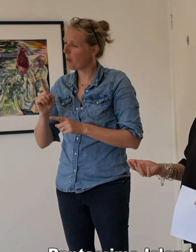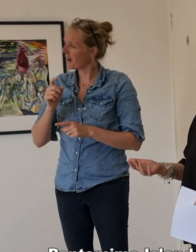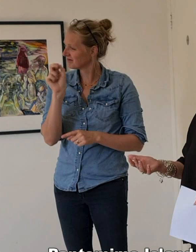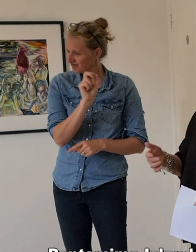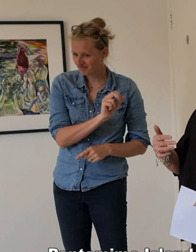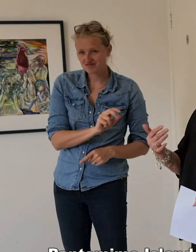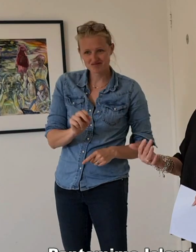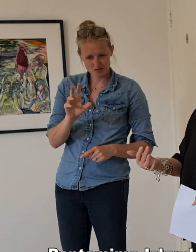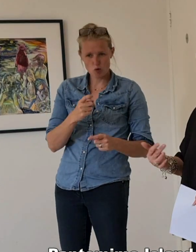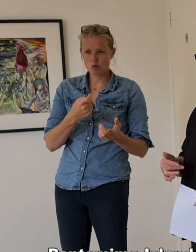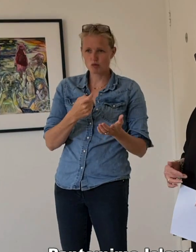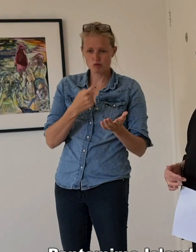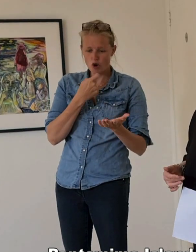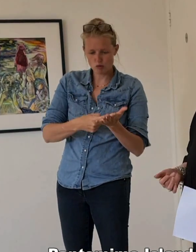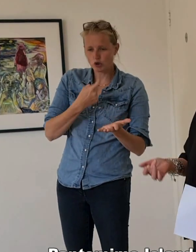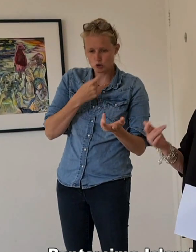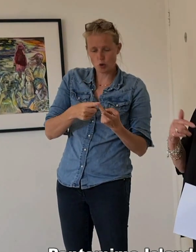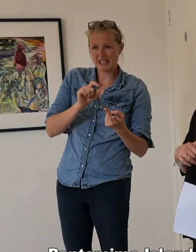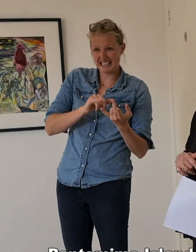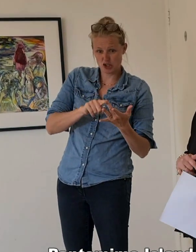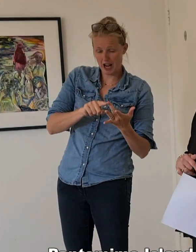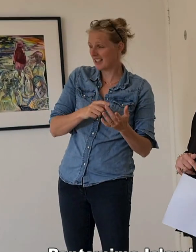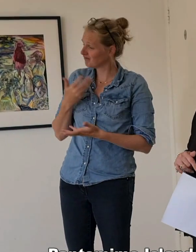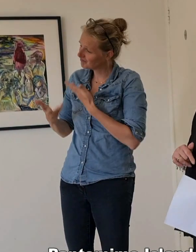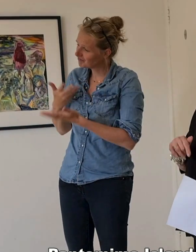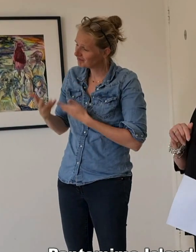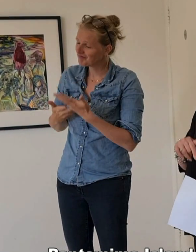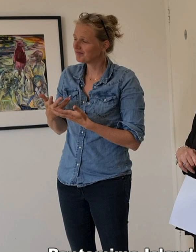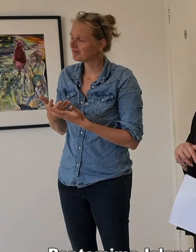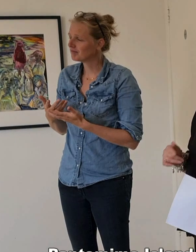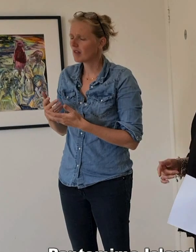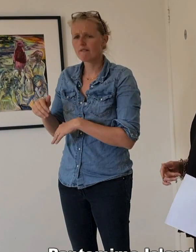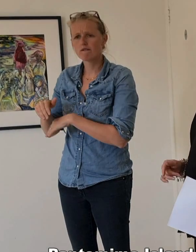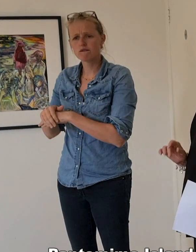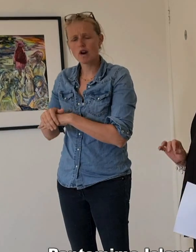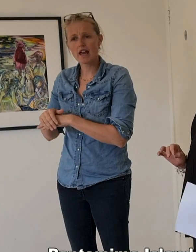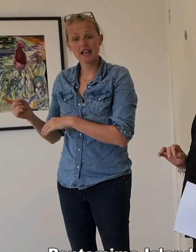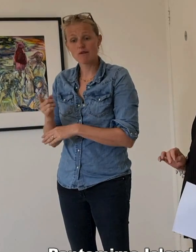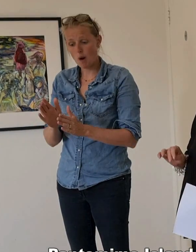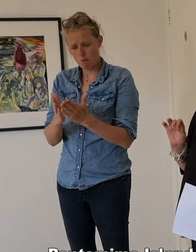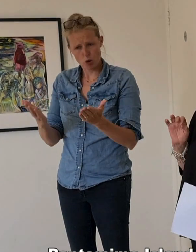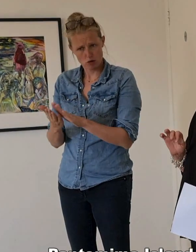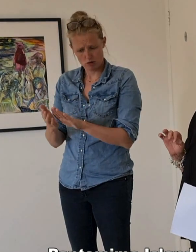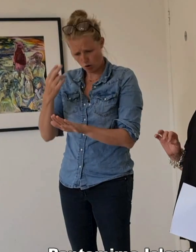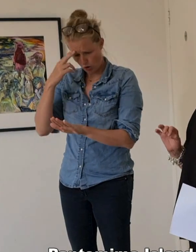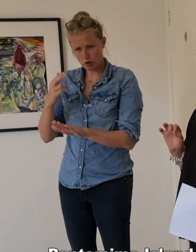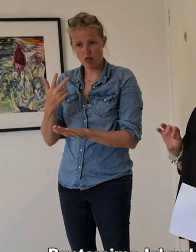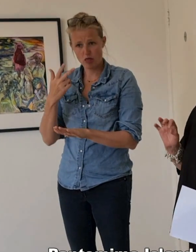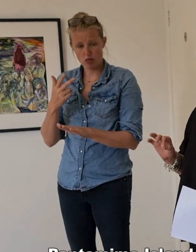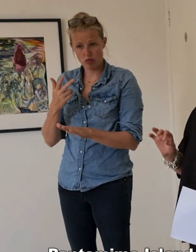in Roundstone and Inshlappen. And her friend gave her a book called Three Men